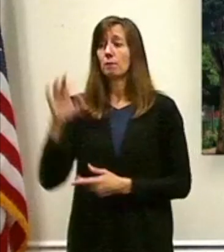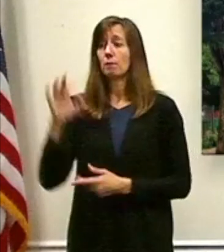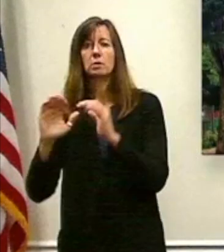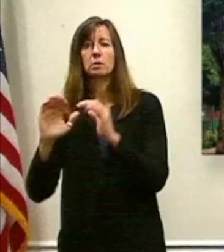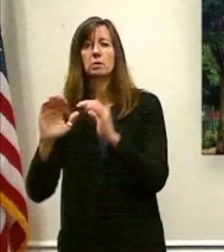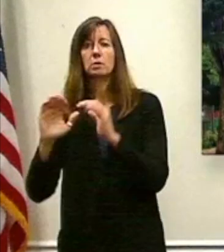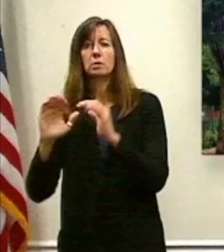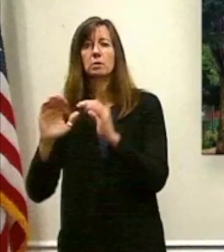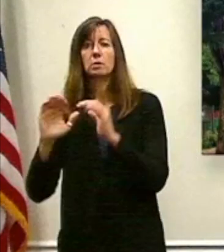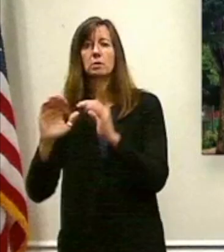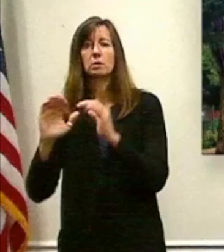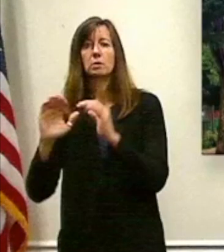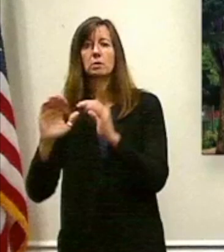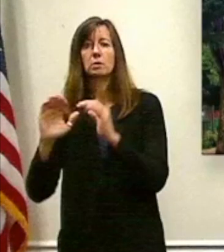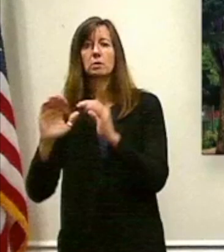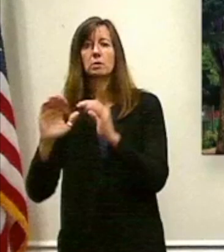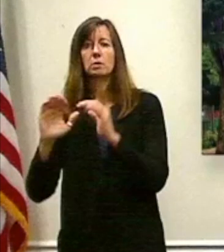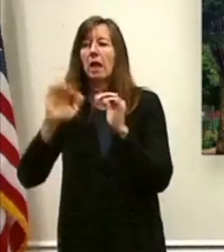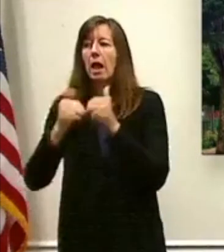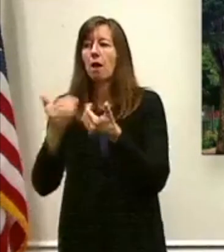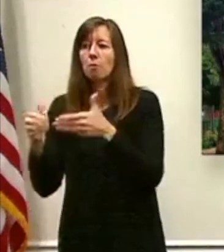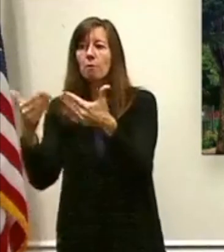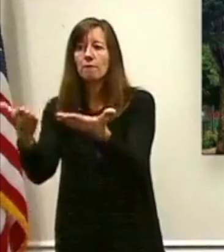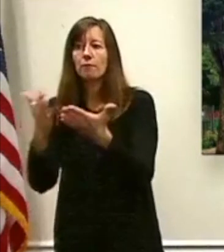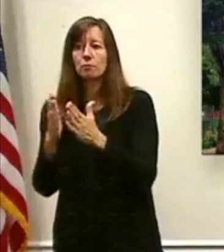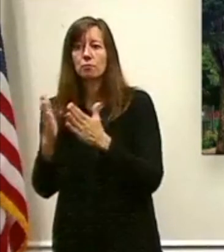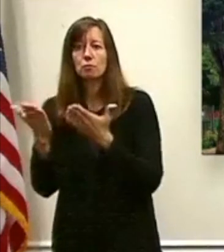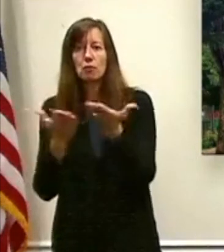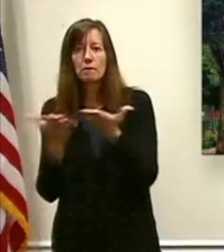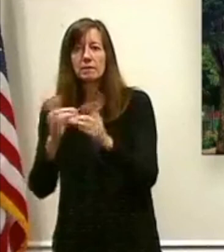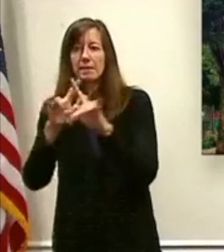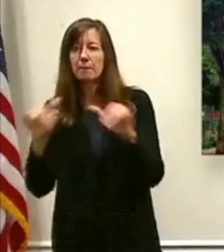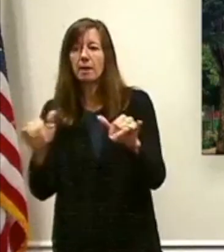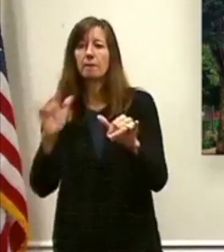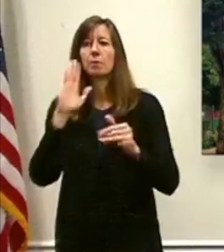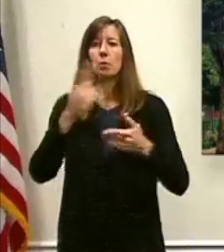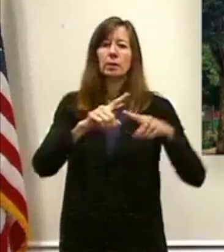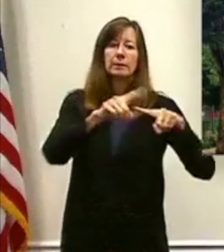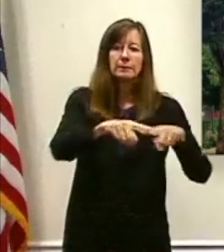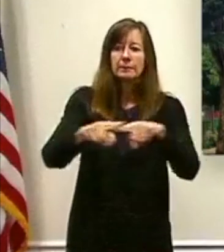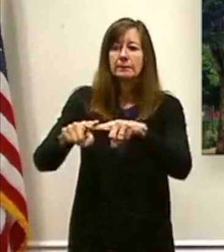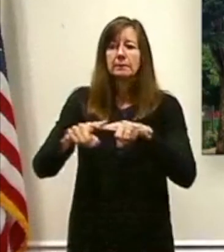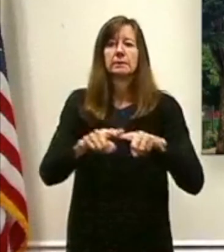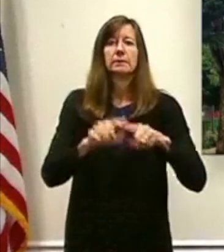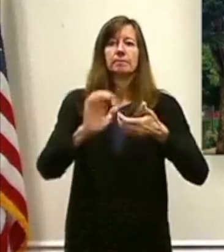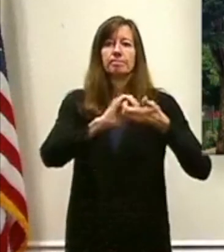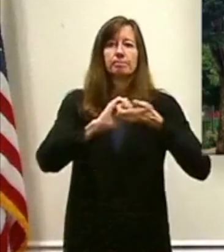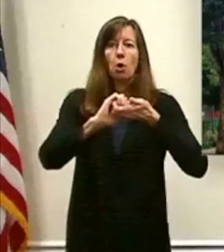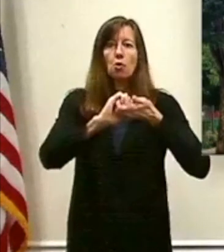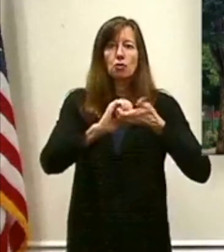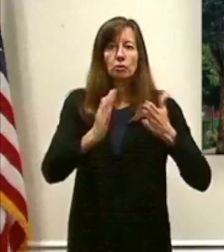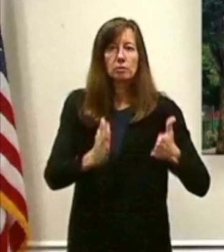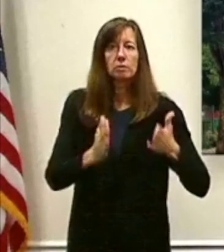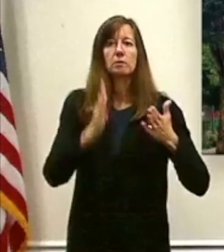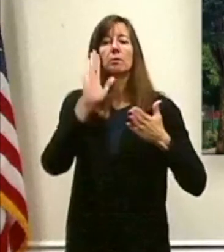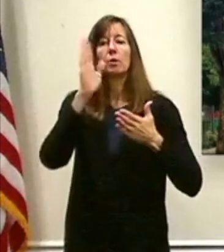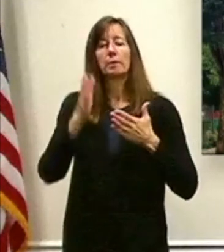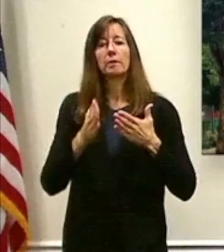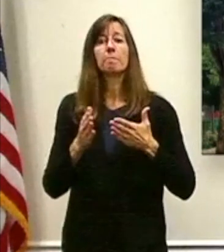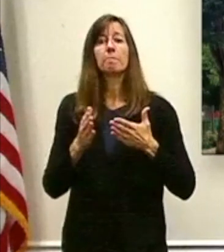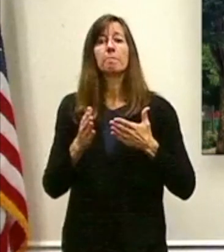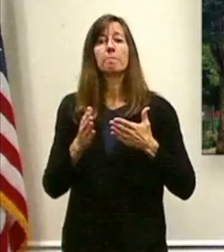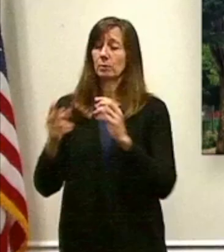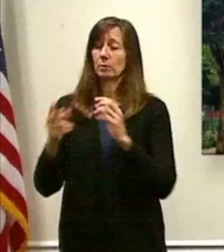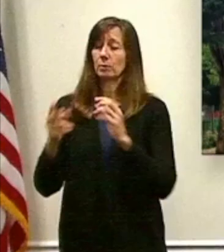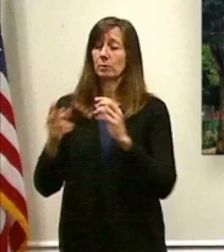providing the service. So we're leaning on technology, we're partnering with our service agencies, and yes, we're saving money, but we